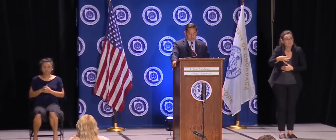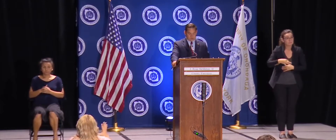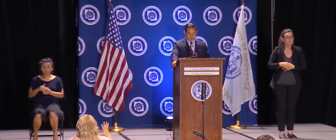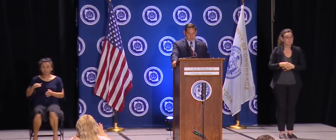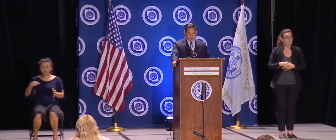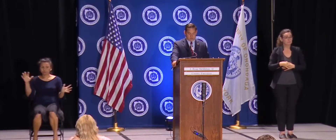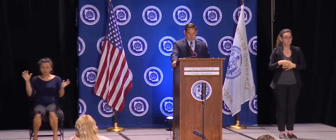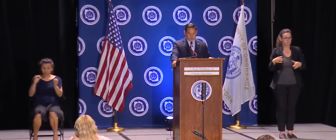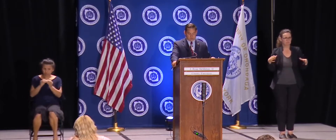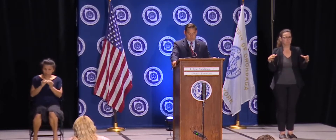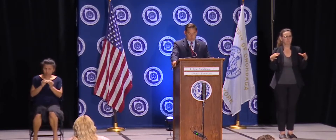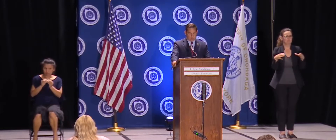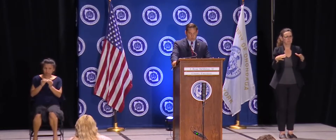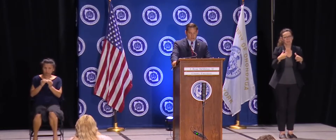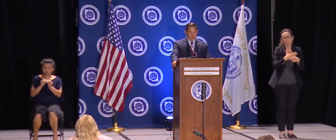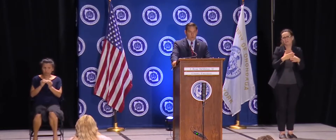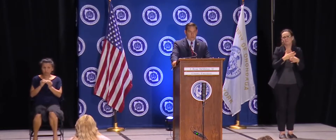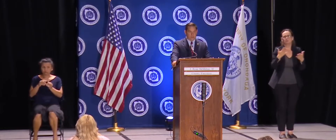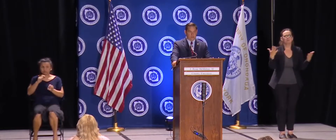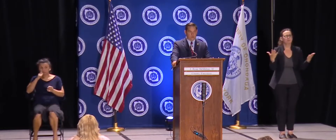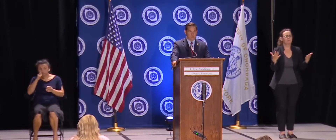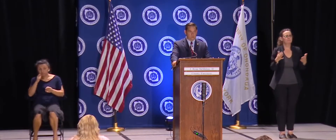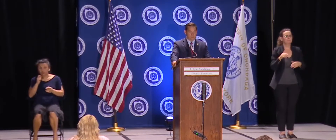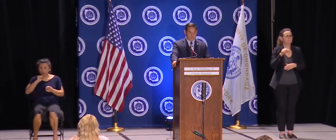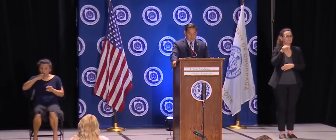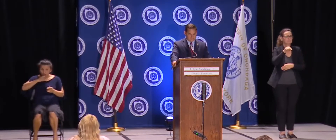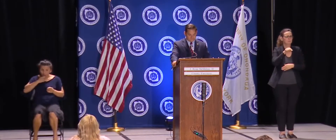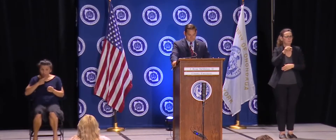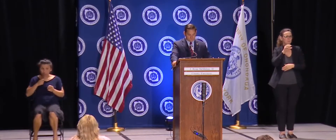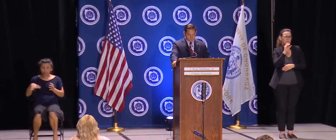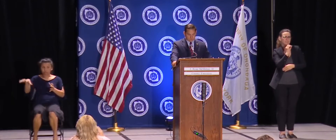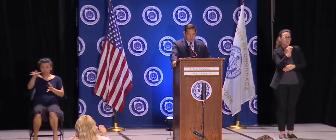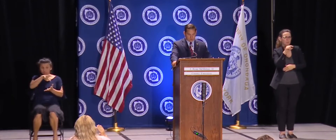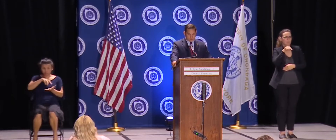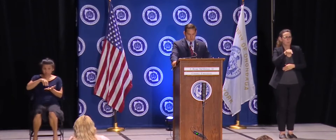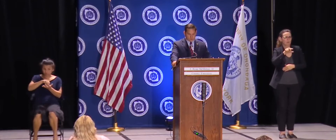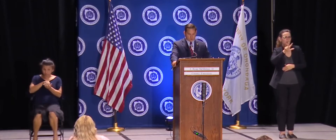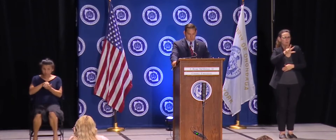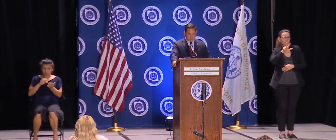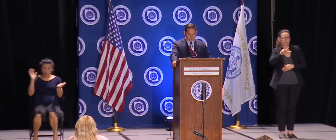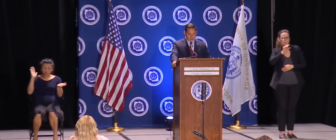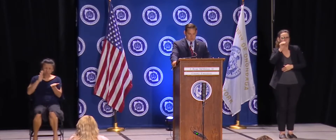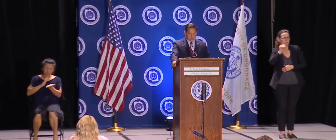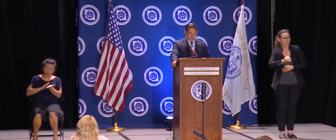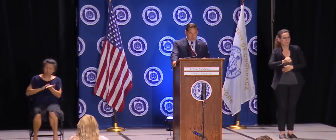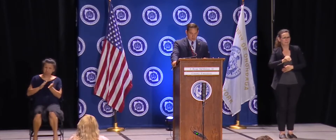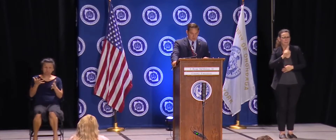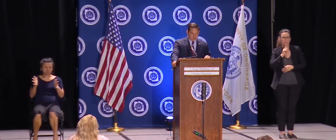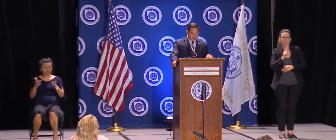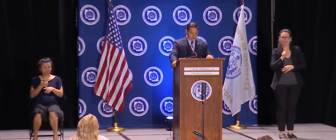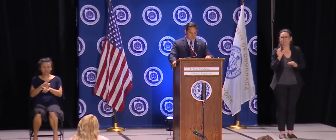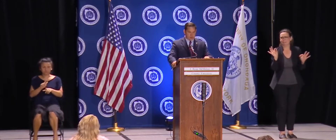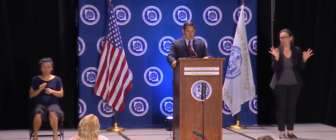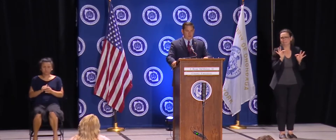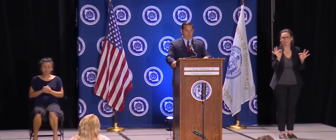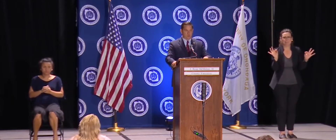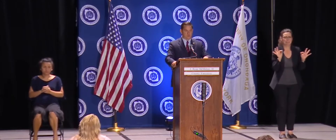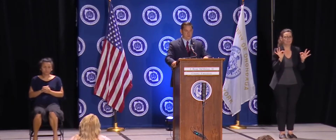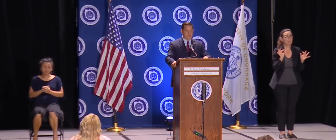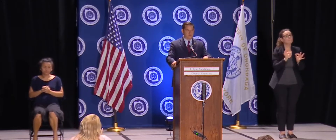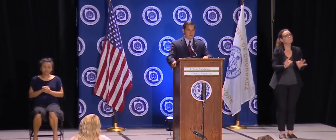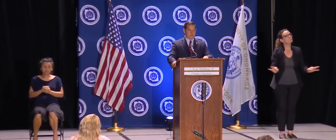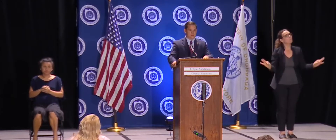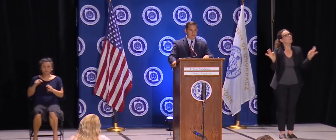average is 0.33%. This is important because the saliva